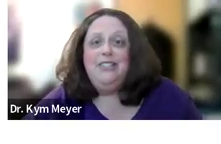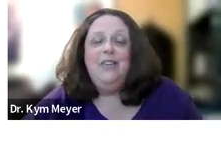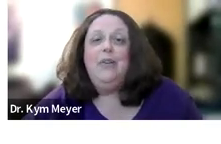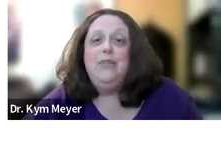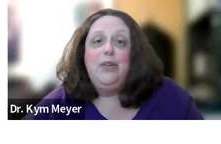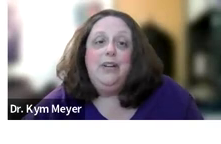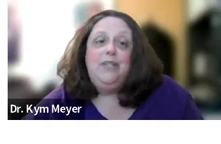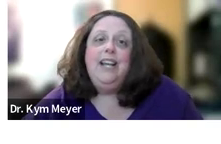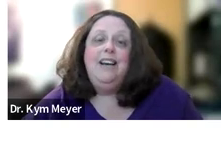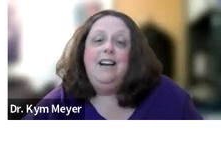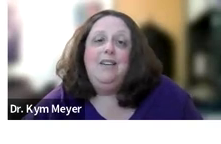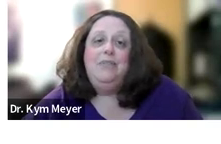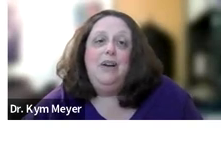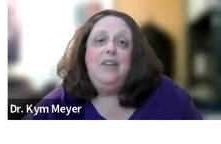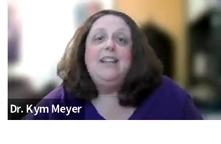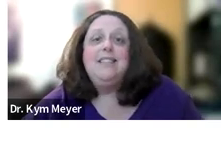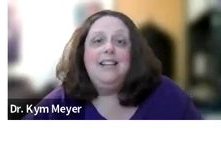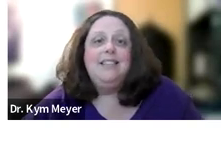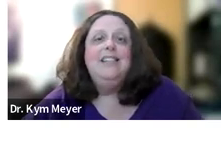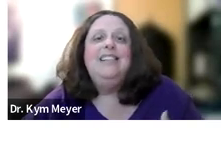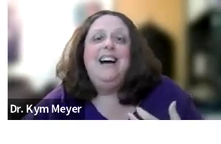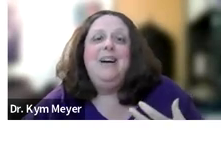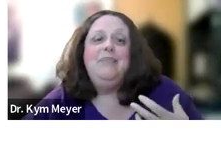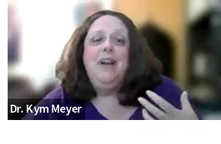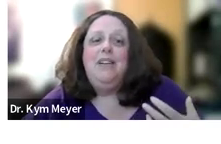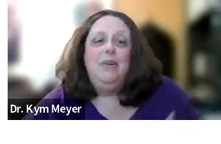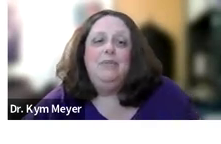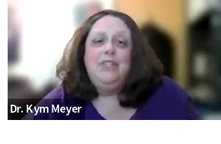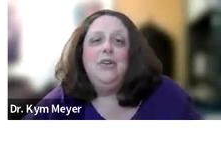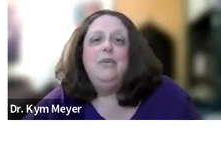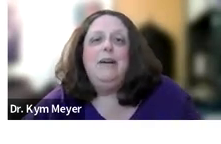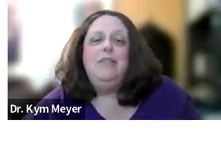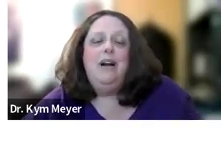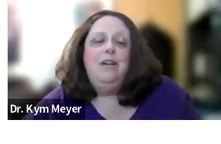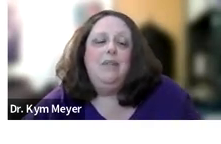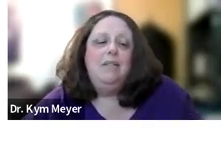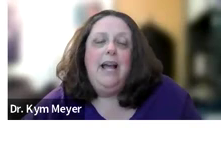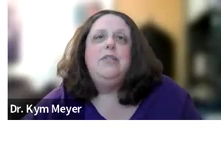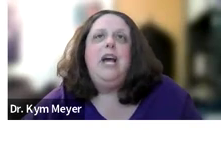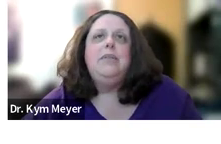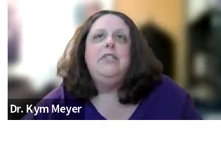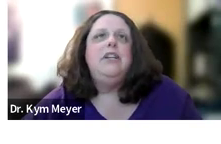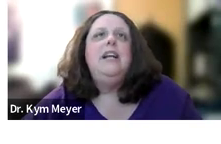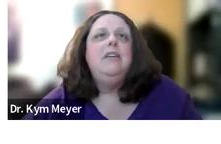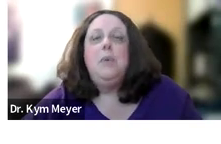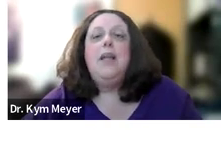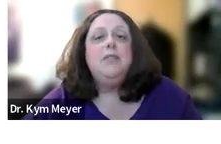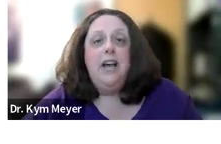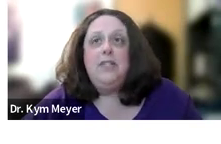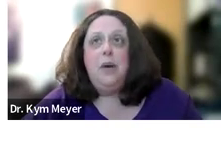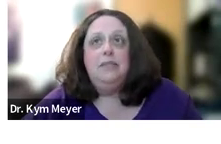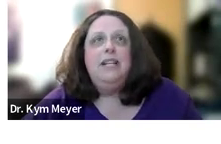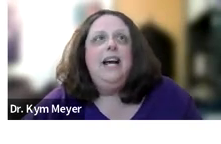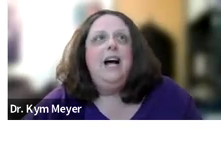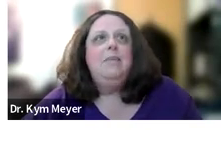language, or you've learned, you know, taken a, a phonetics class, um, you know, to learn about, uh, language acquisition, spoken